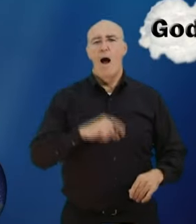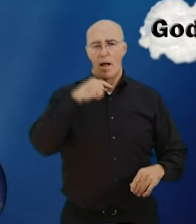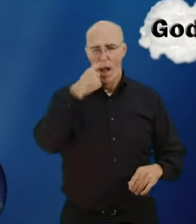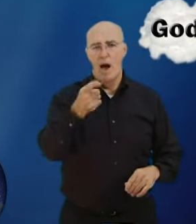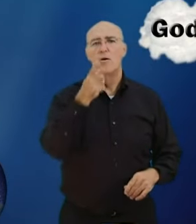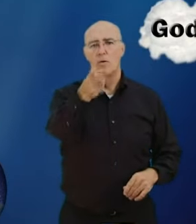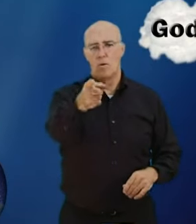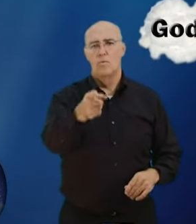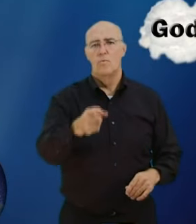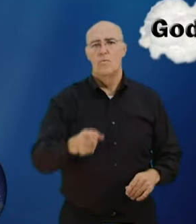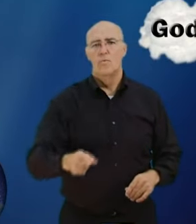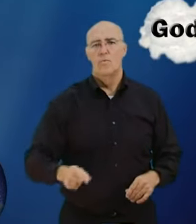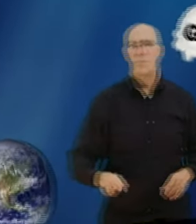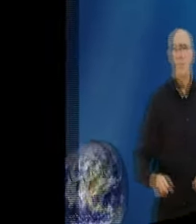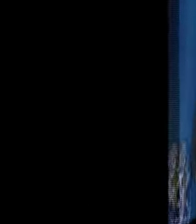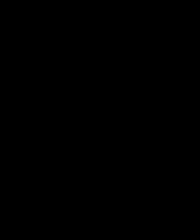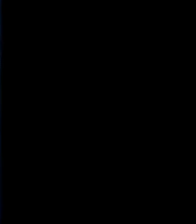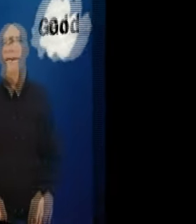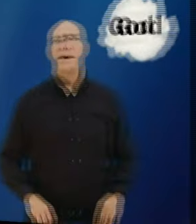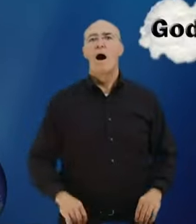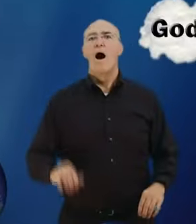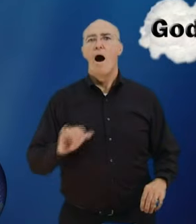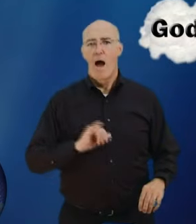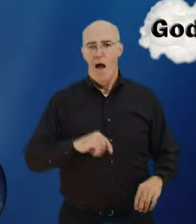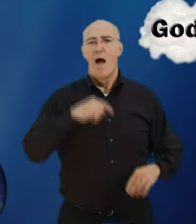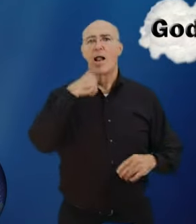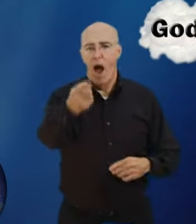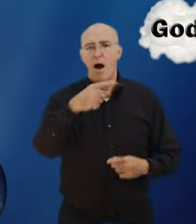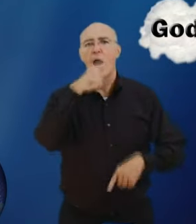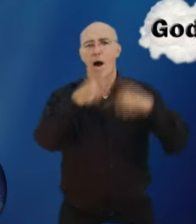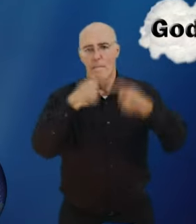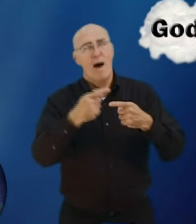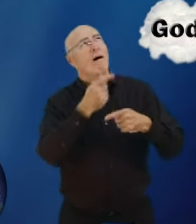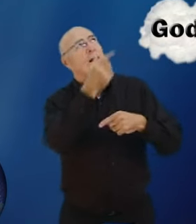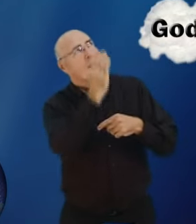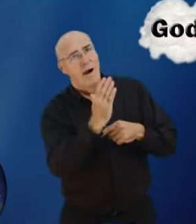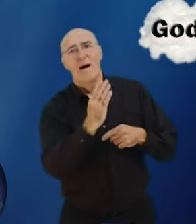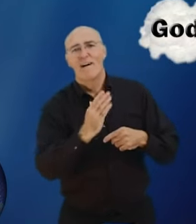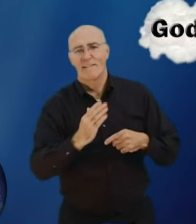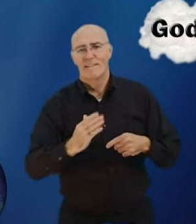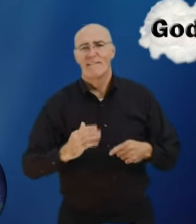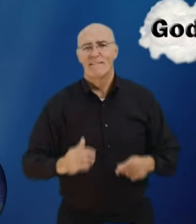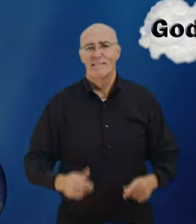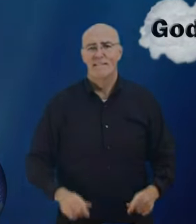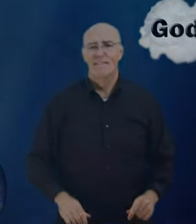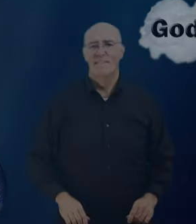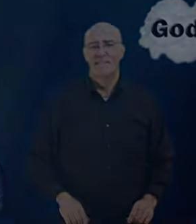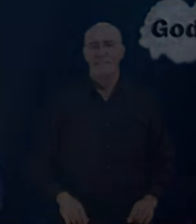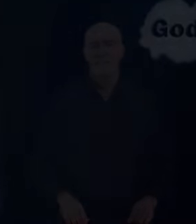and now I would like to tell you I would like to tell you about God